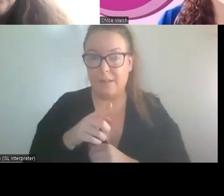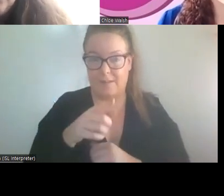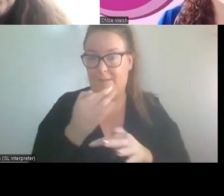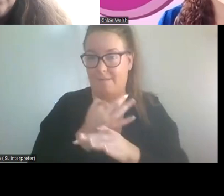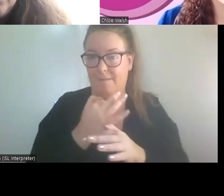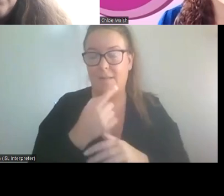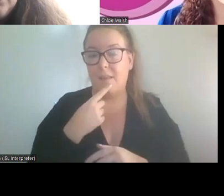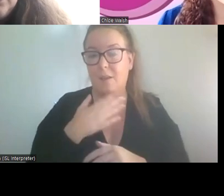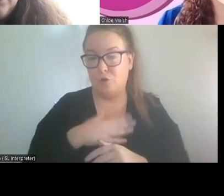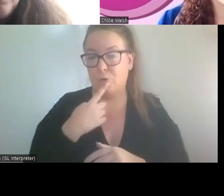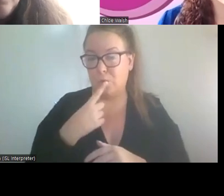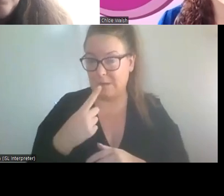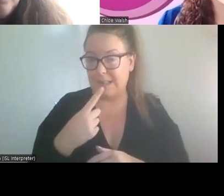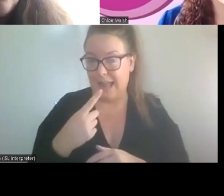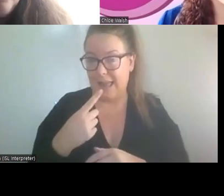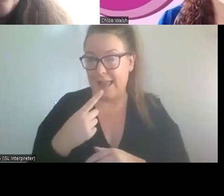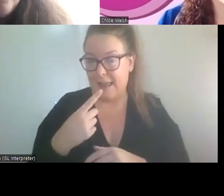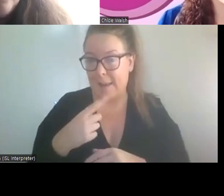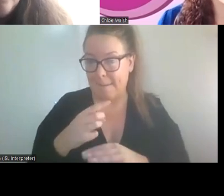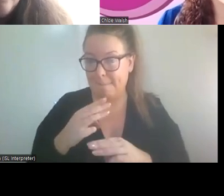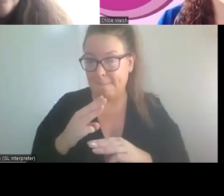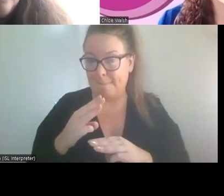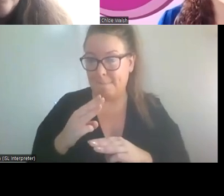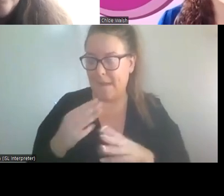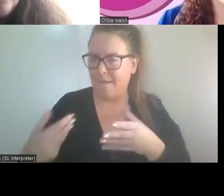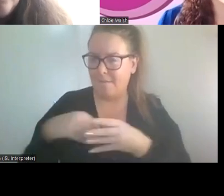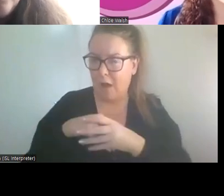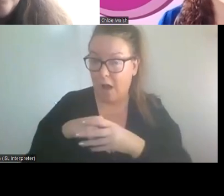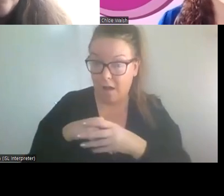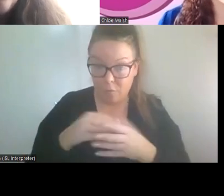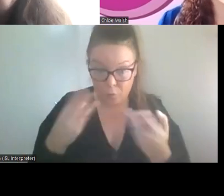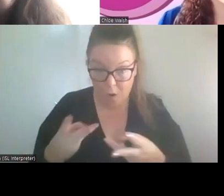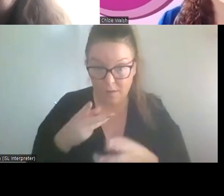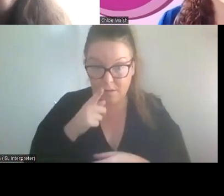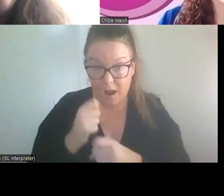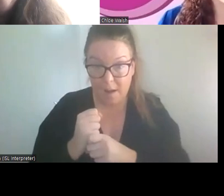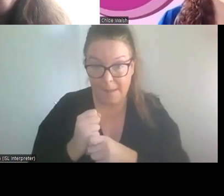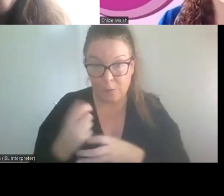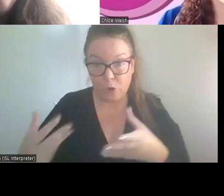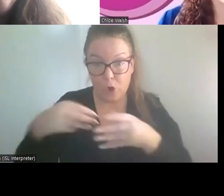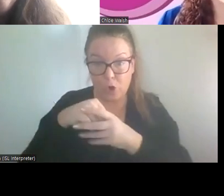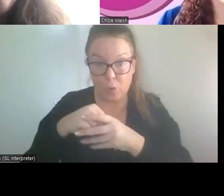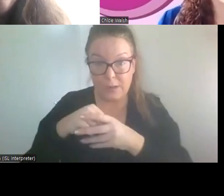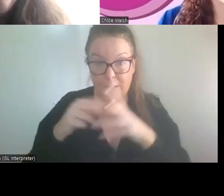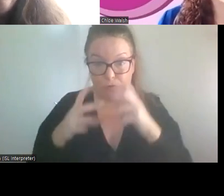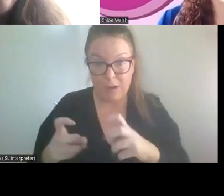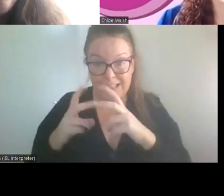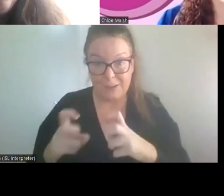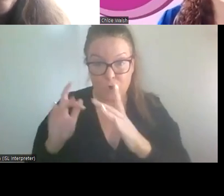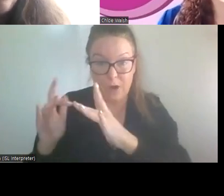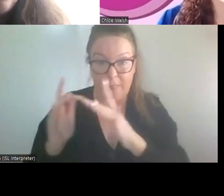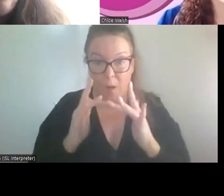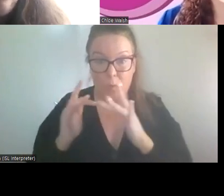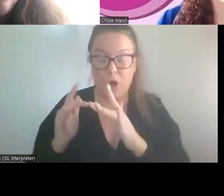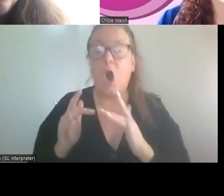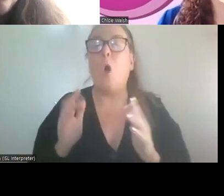does take more time when a project involves people. Do you want to talk about the Inclusive Research Network work? Yeah. So